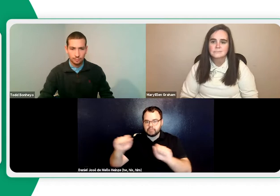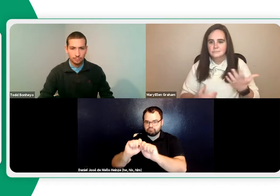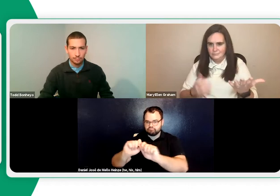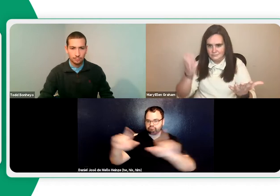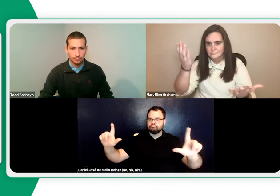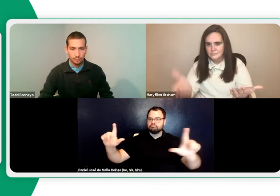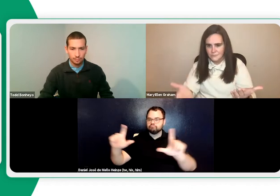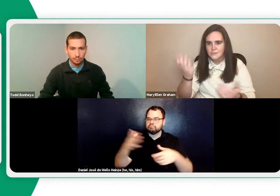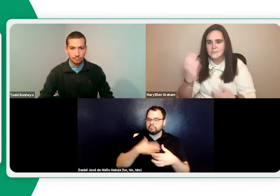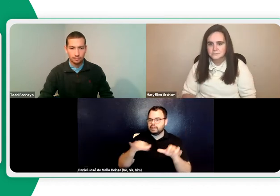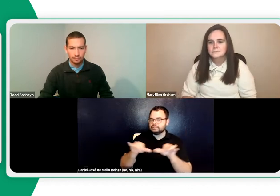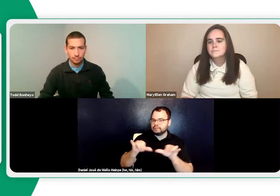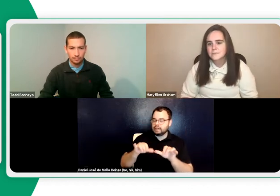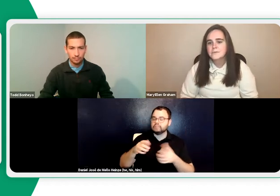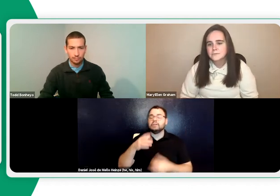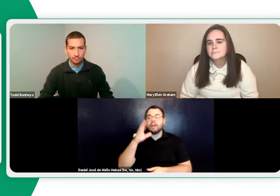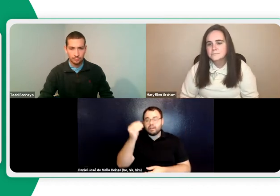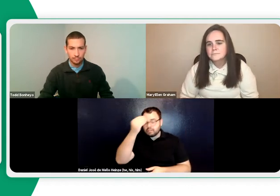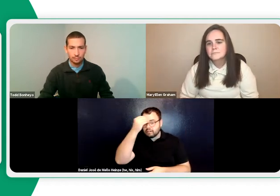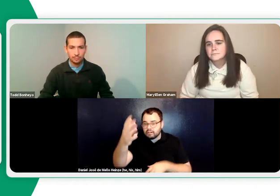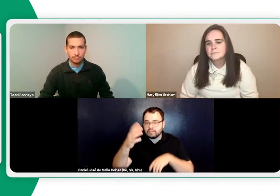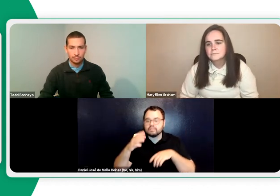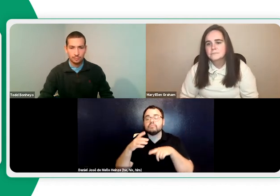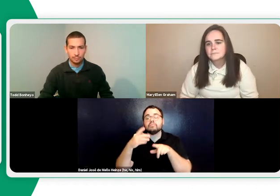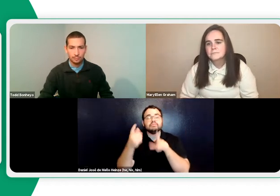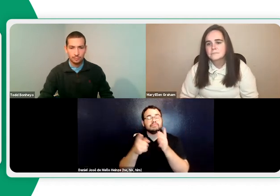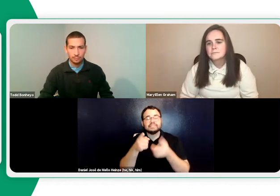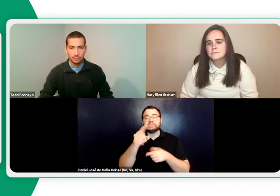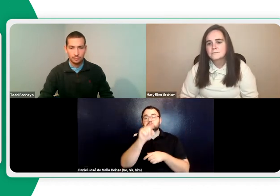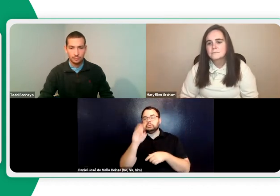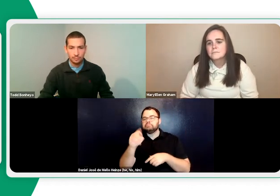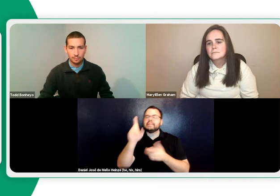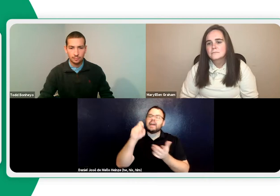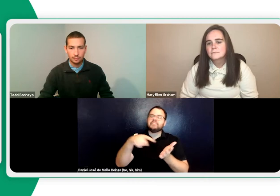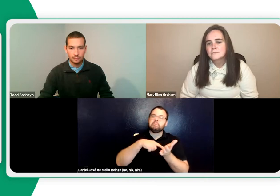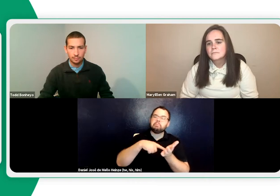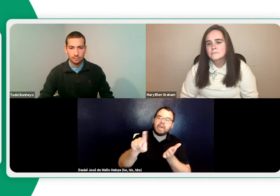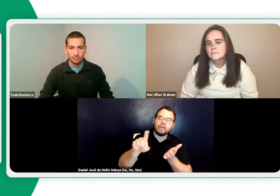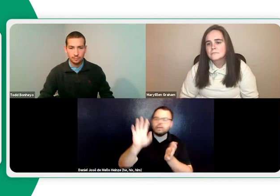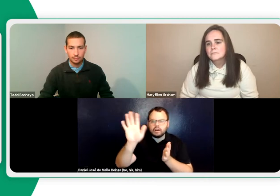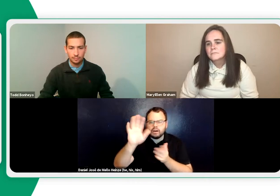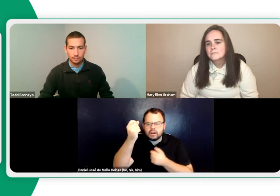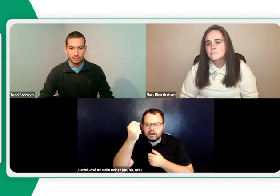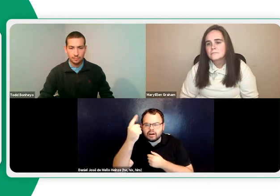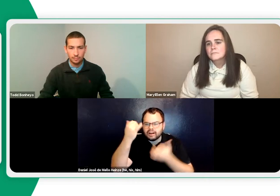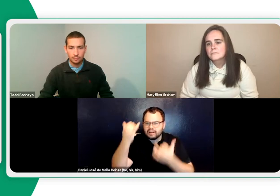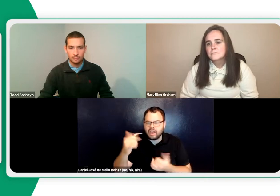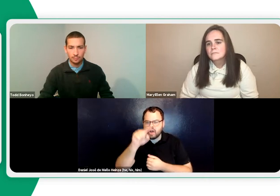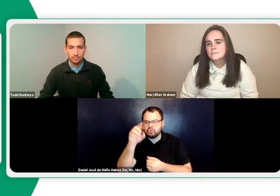can see the PowerPoint. At the same time, I can see everyone's video according to the size that I prefer. With Zoom, a lot of